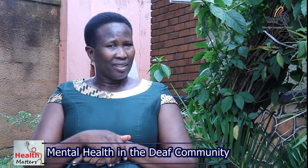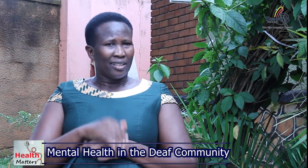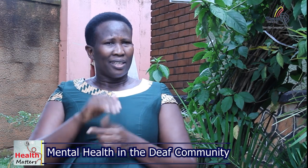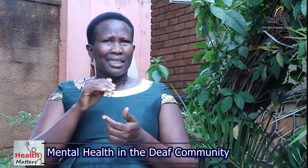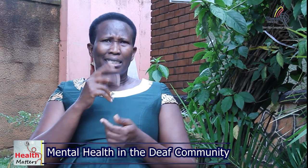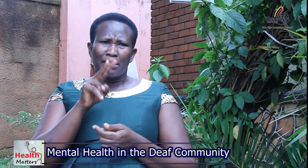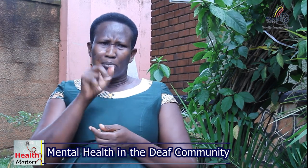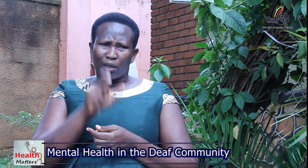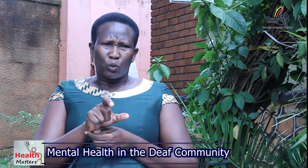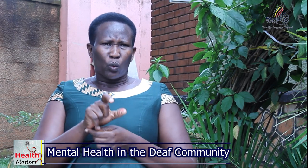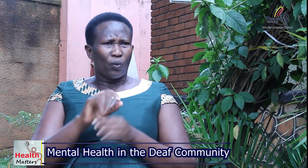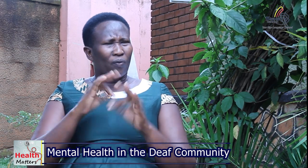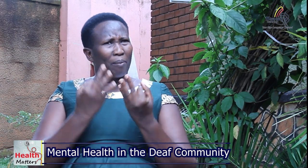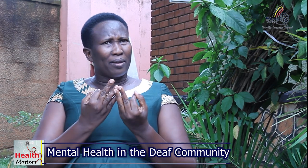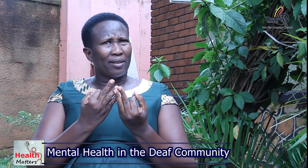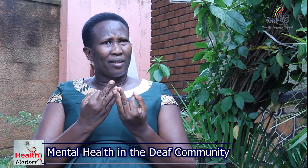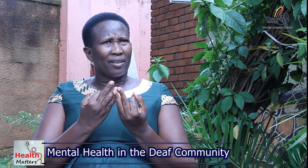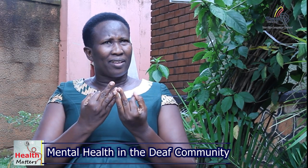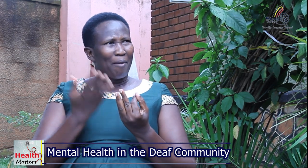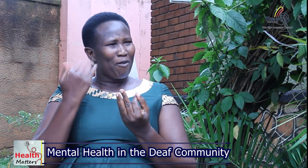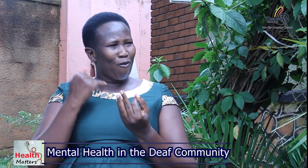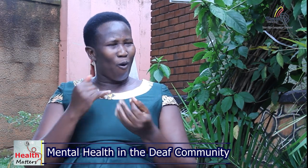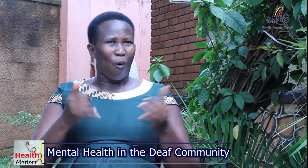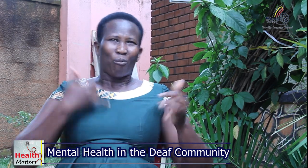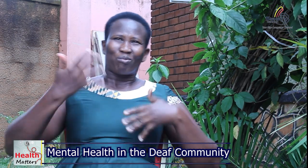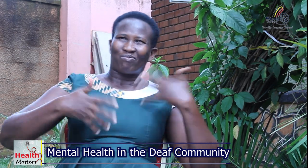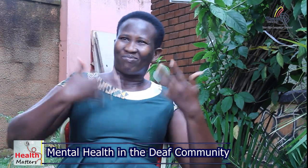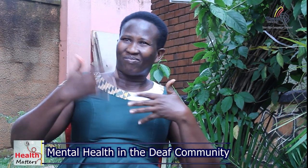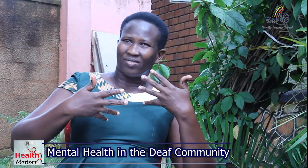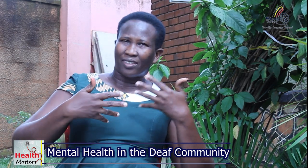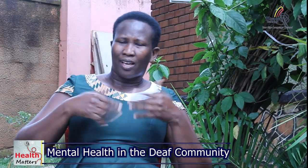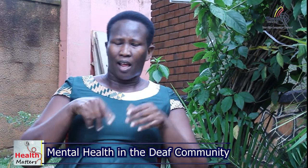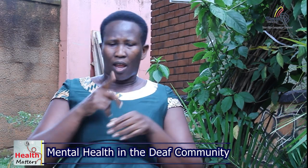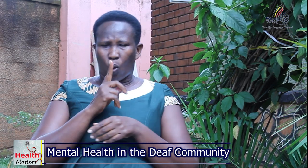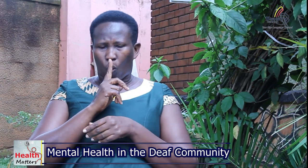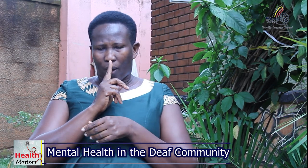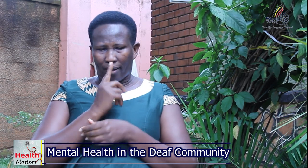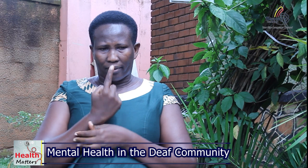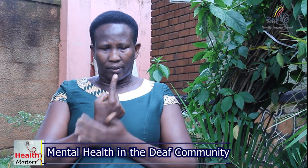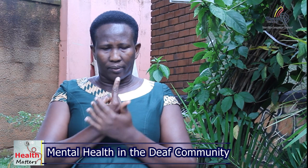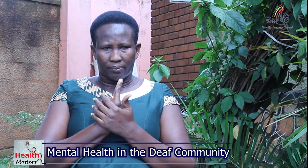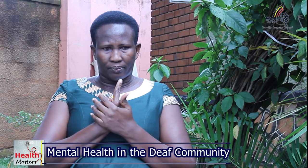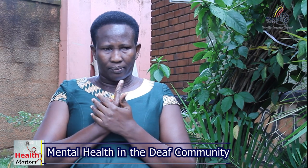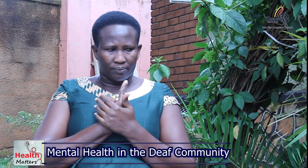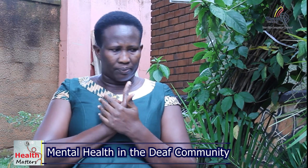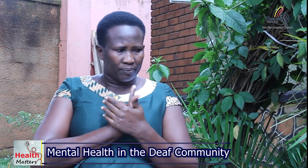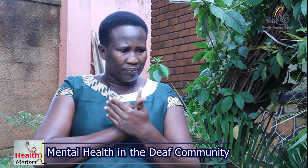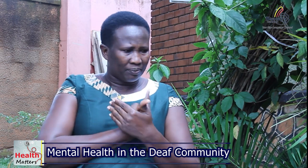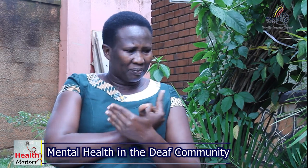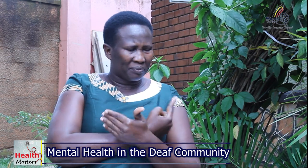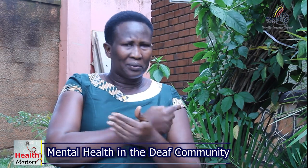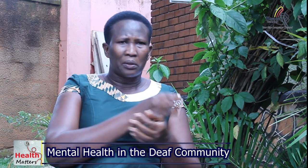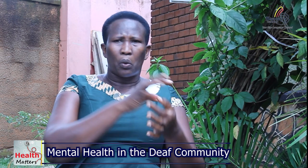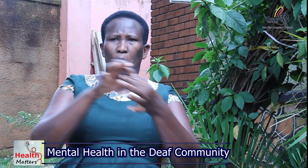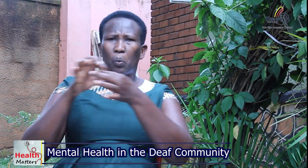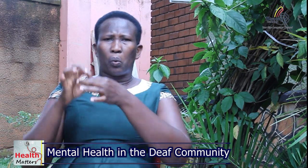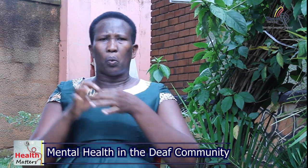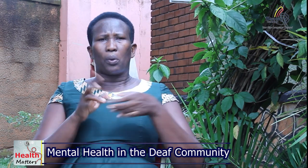gbv if you see the at the family family level people are not happy you see one